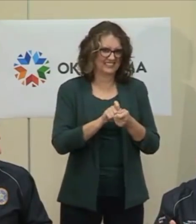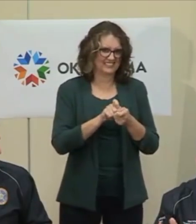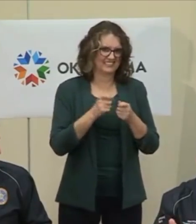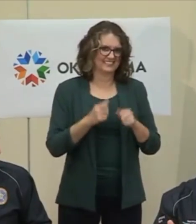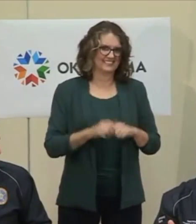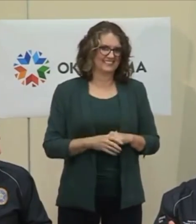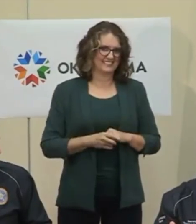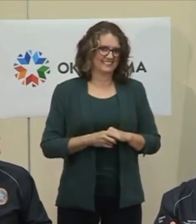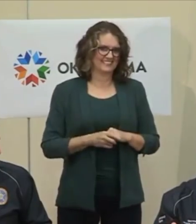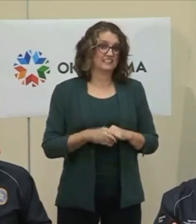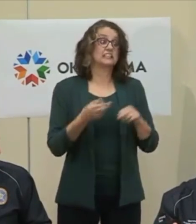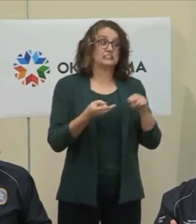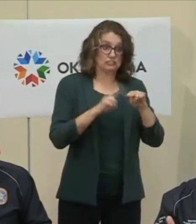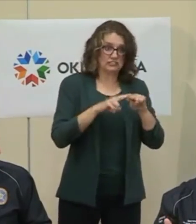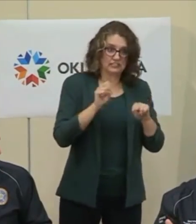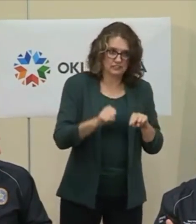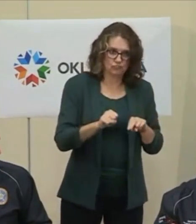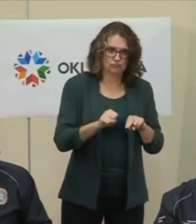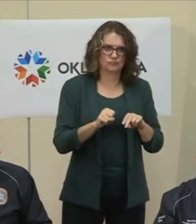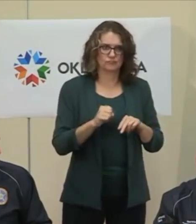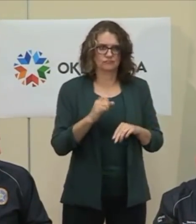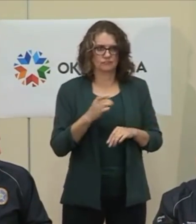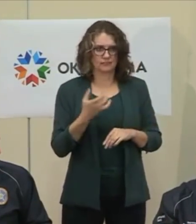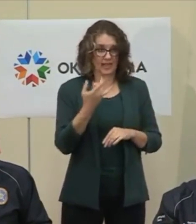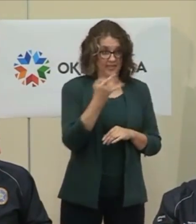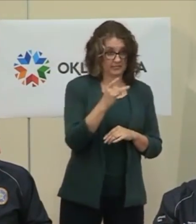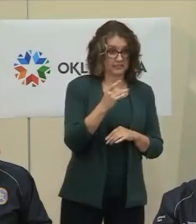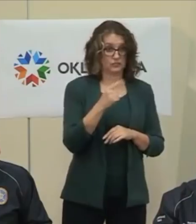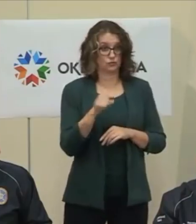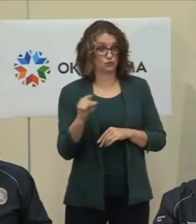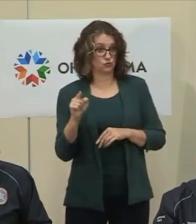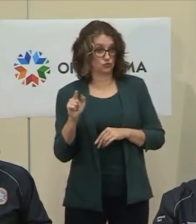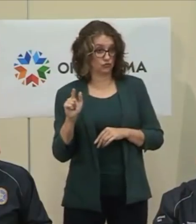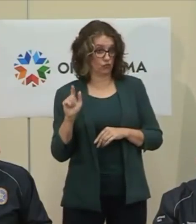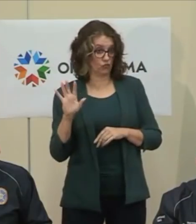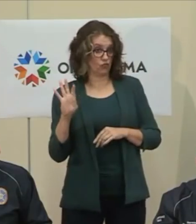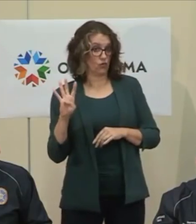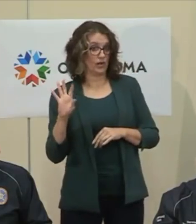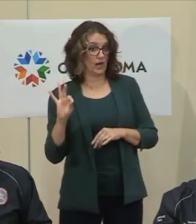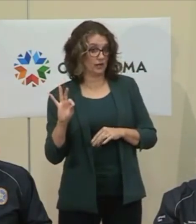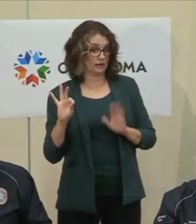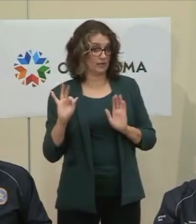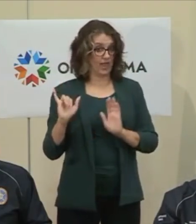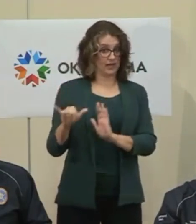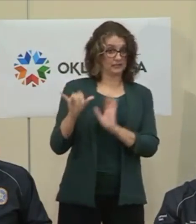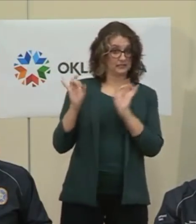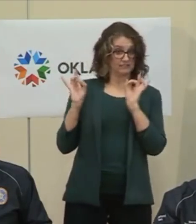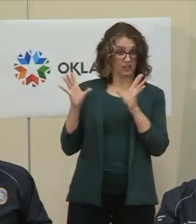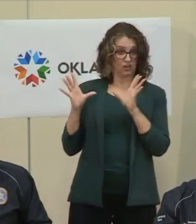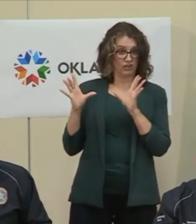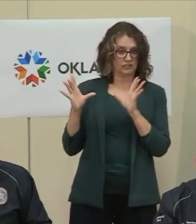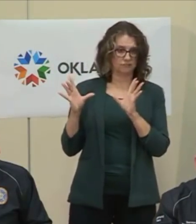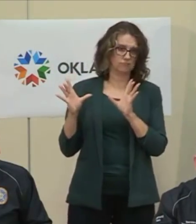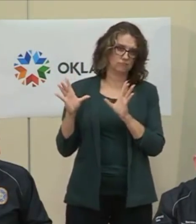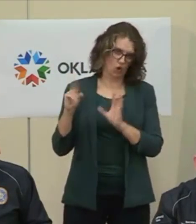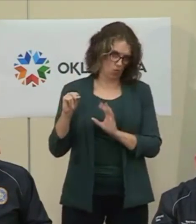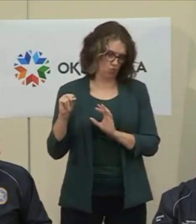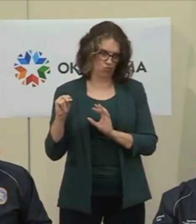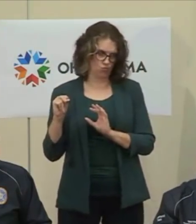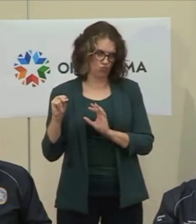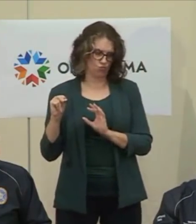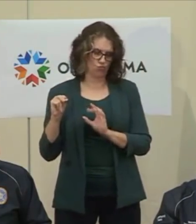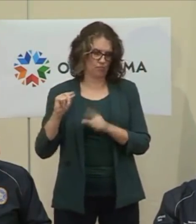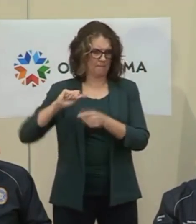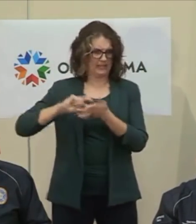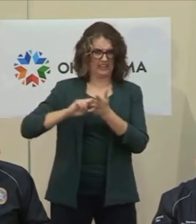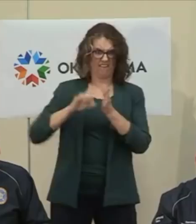Our majority of incidents is 18 to 49, not severity. Those are important distinctions to bear. But